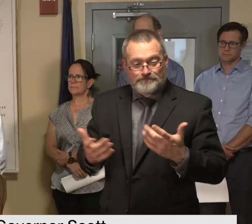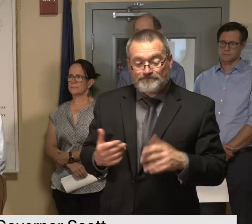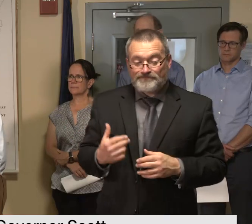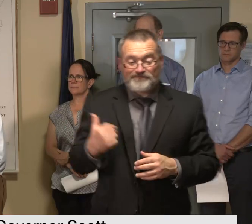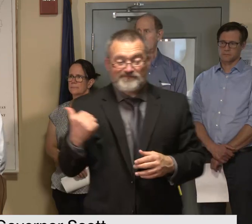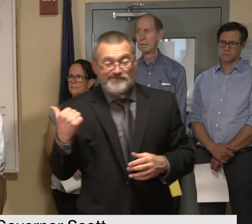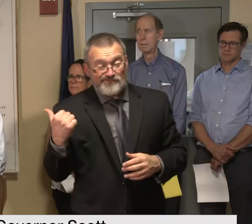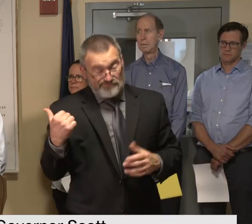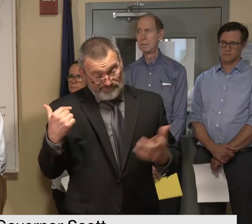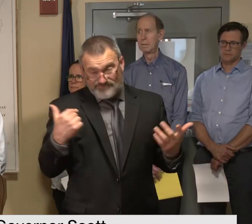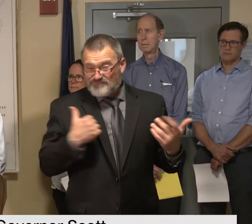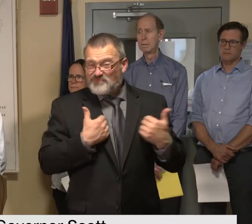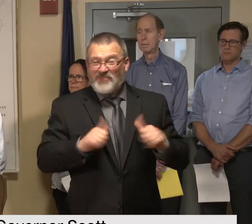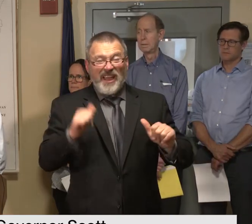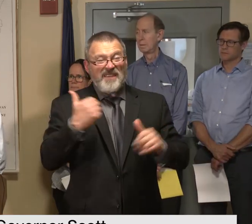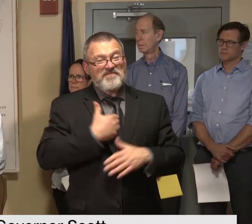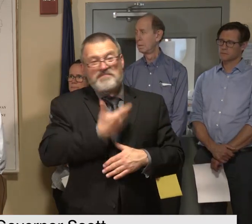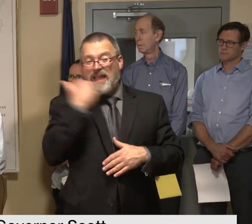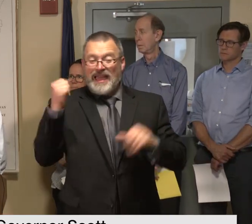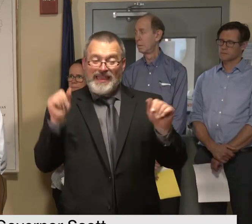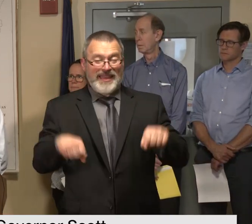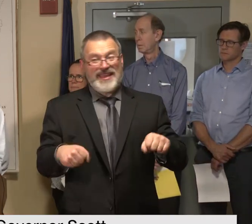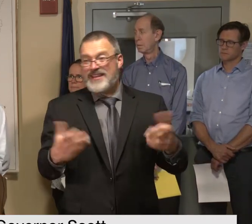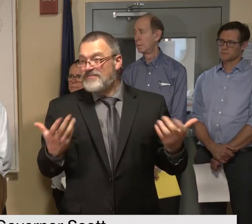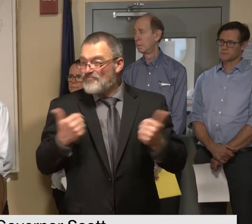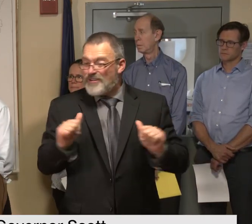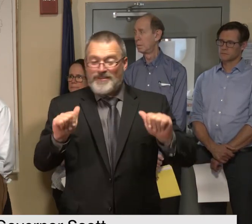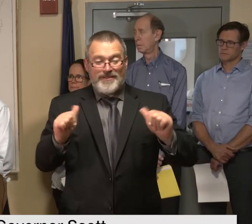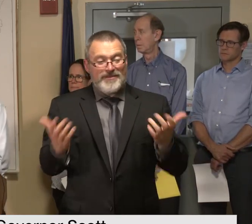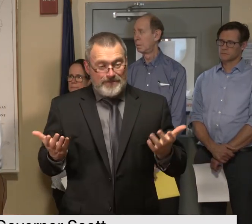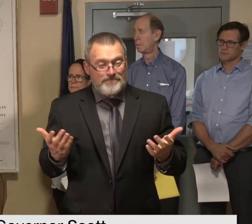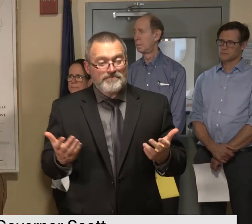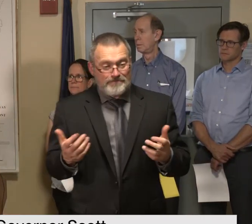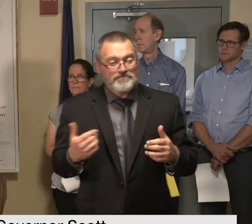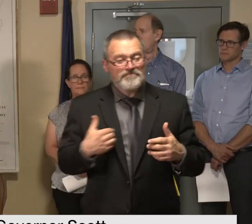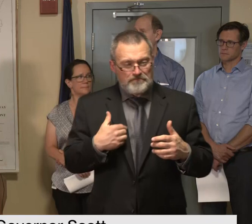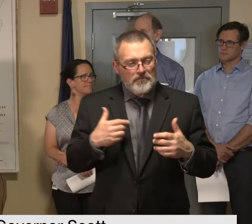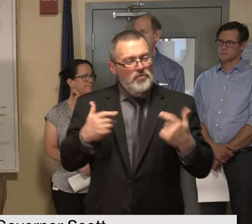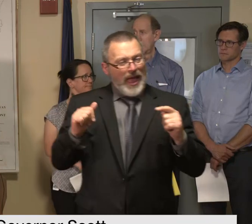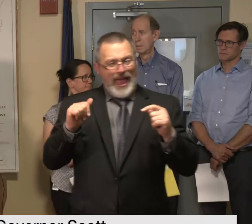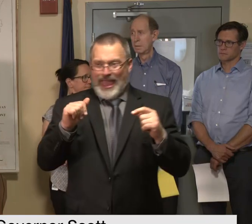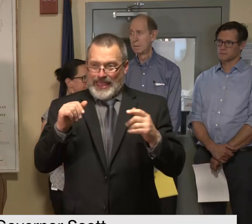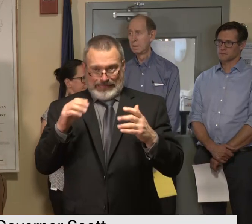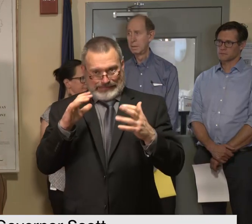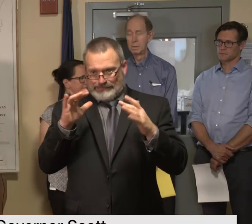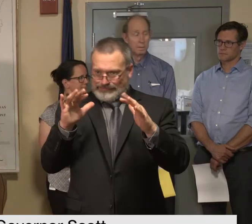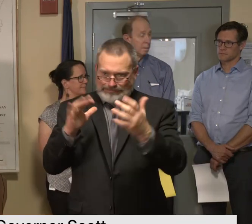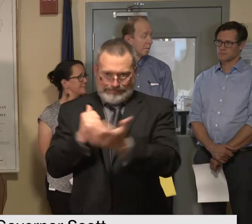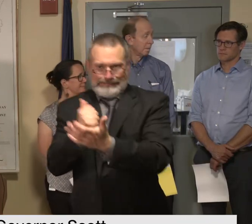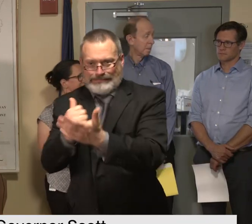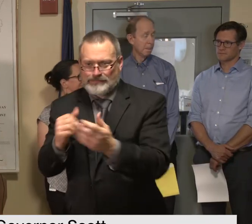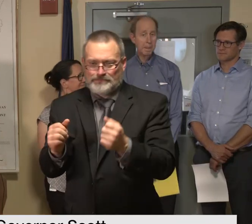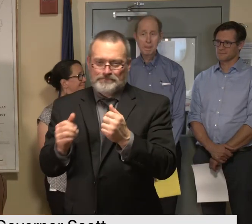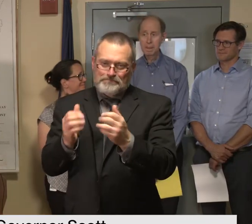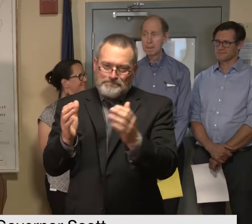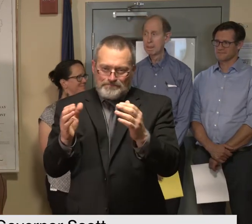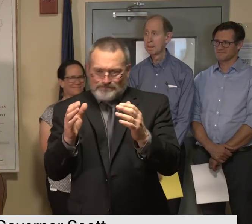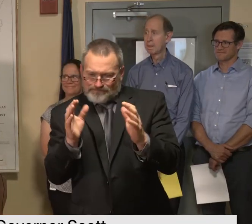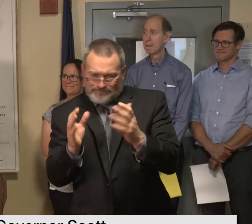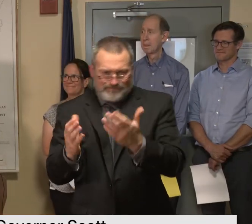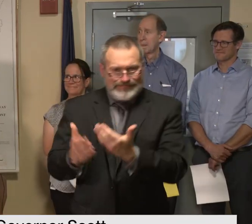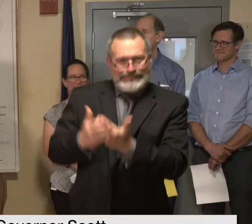that it can get complicated but we try to make it as easy as possible and i look for someone else who